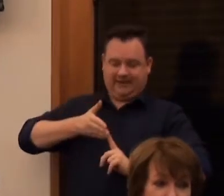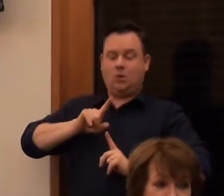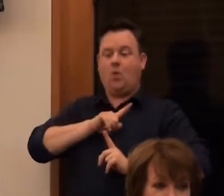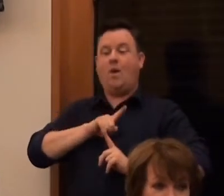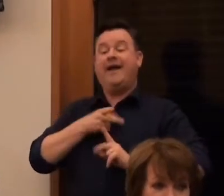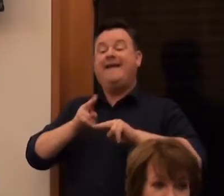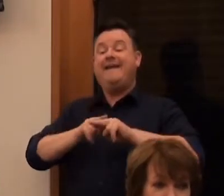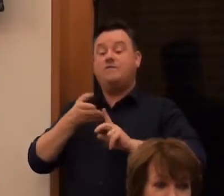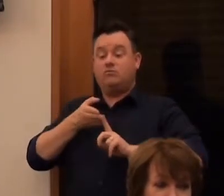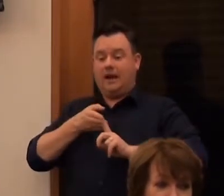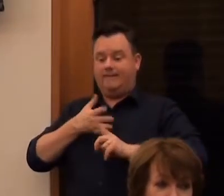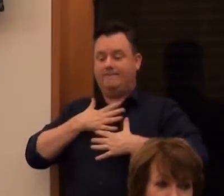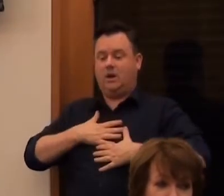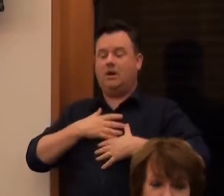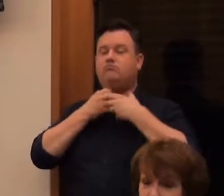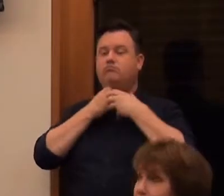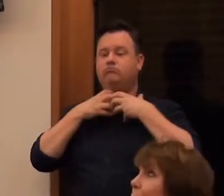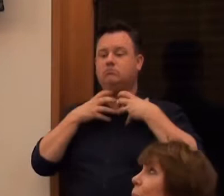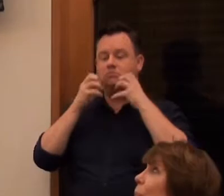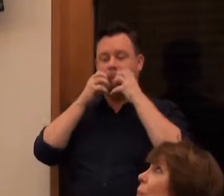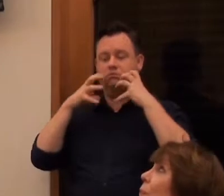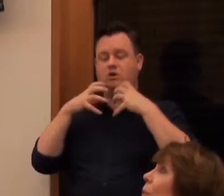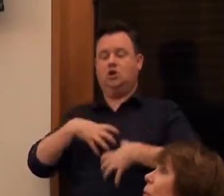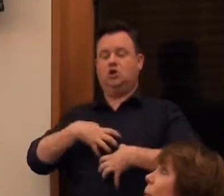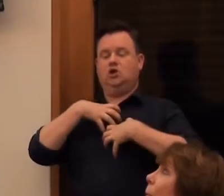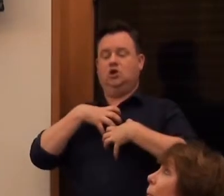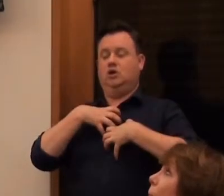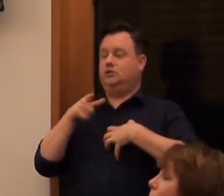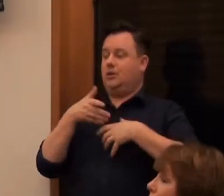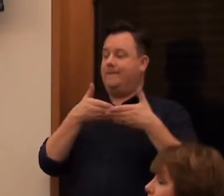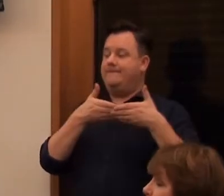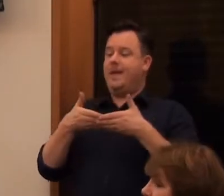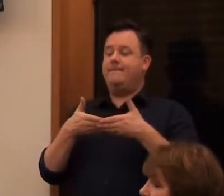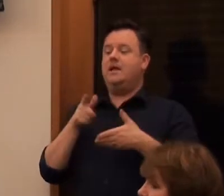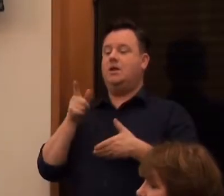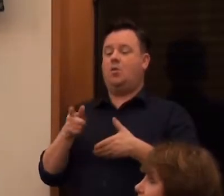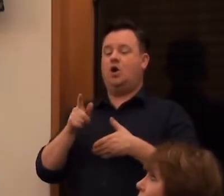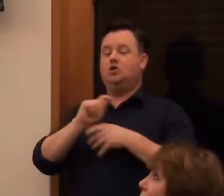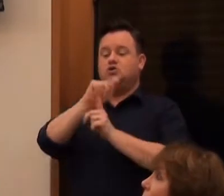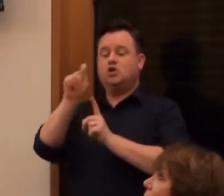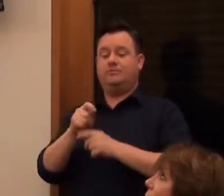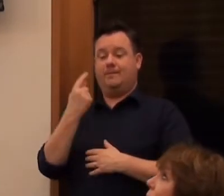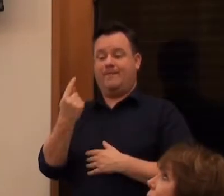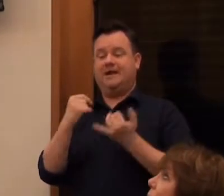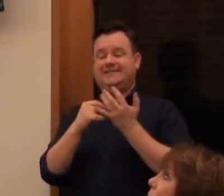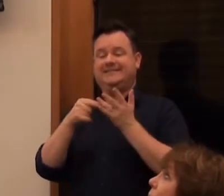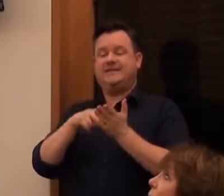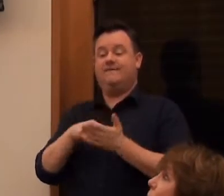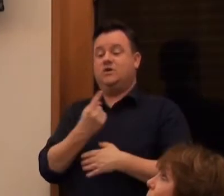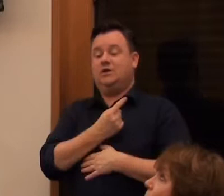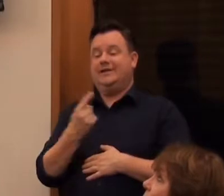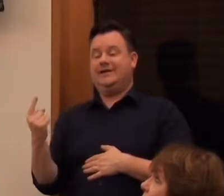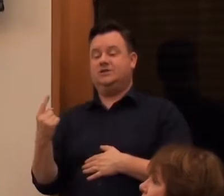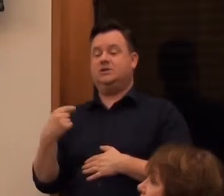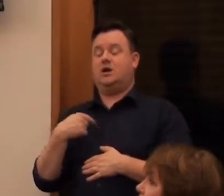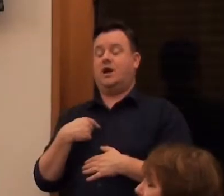shock. So the baby that we saw was his... A sculpture of him and then in each sculpture I mixed a